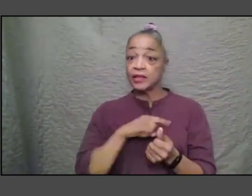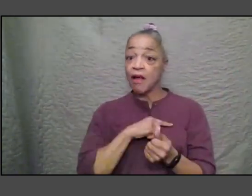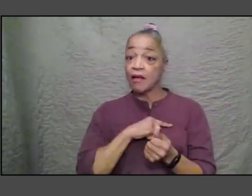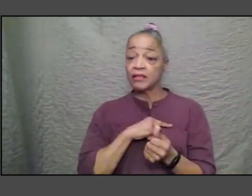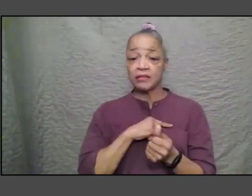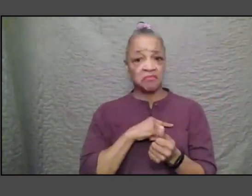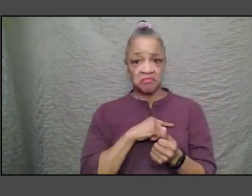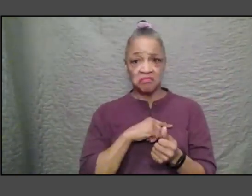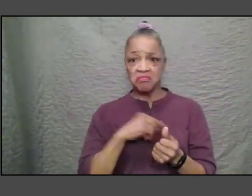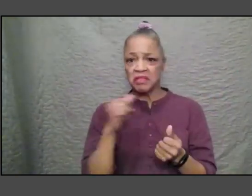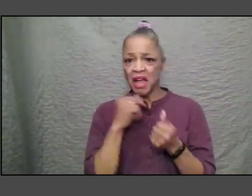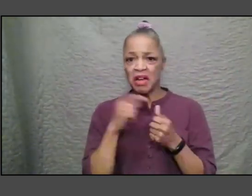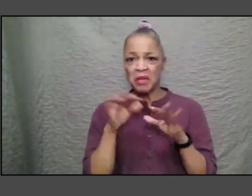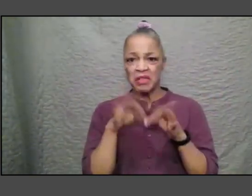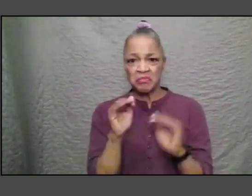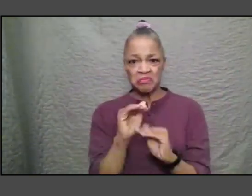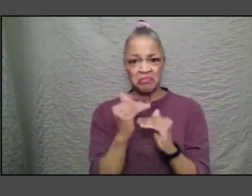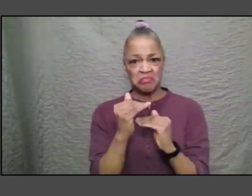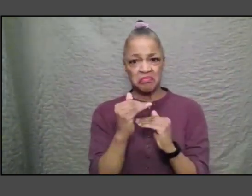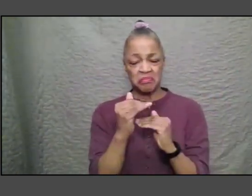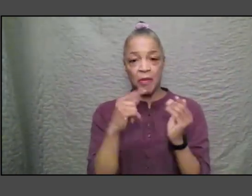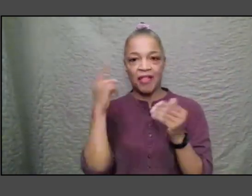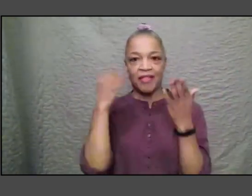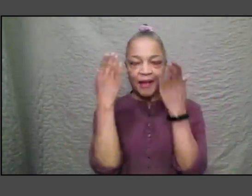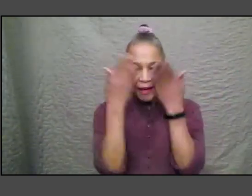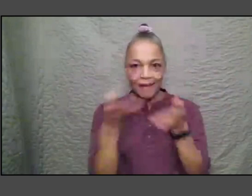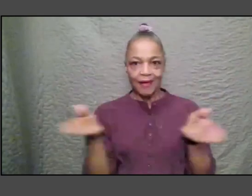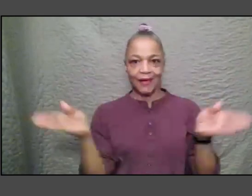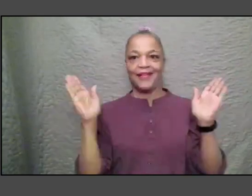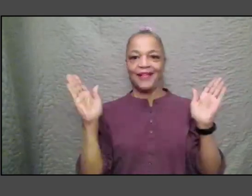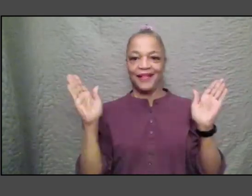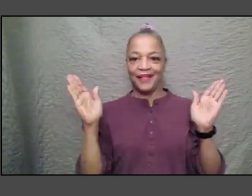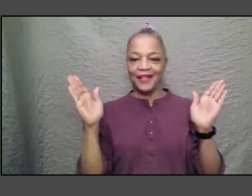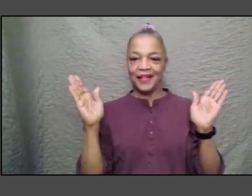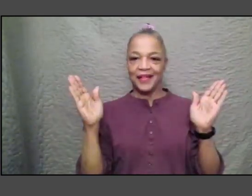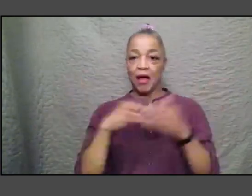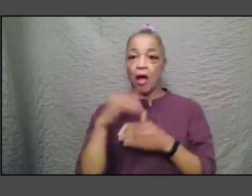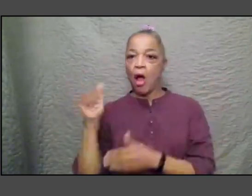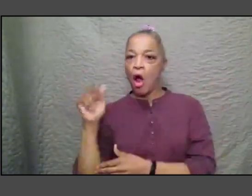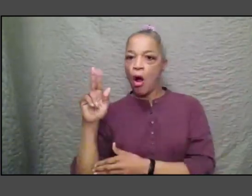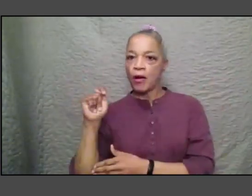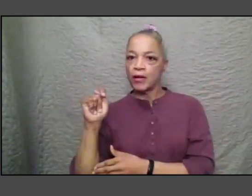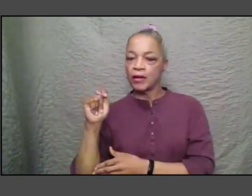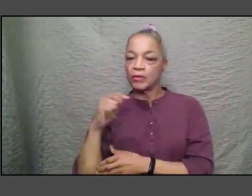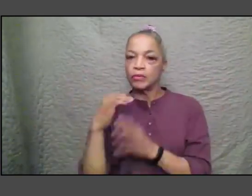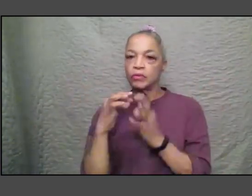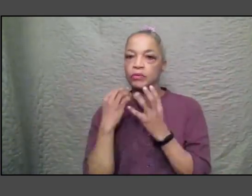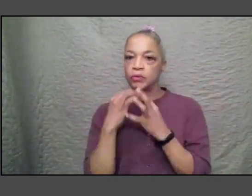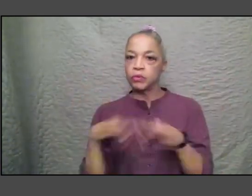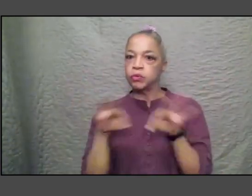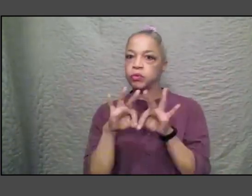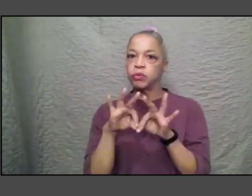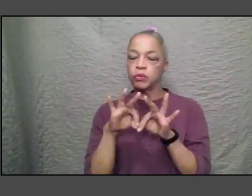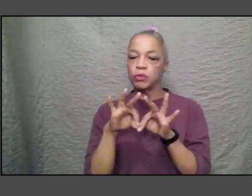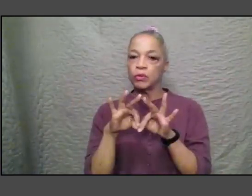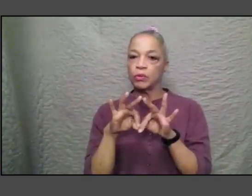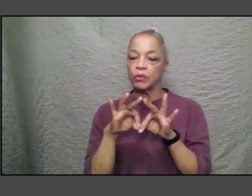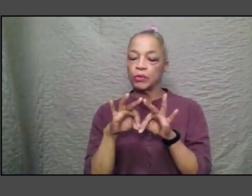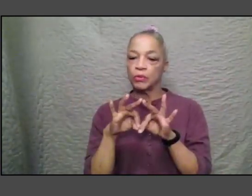but to think outside of that box so i think that art is crucially important i think that um one of the things that has happened i would